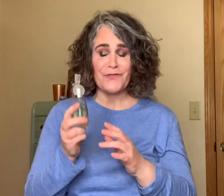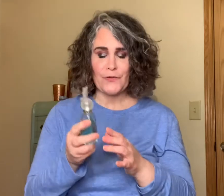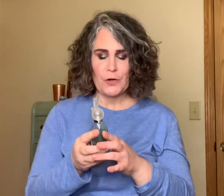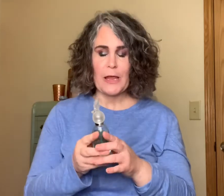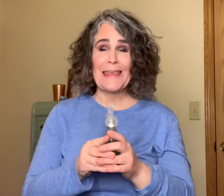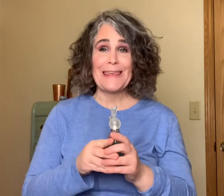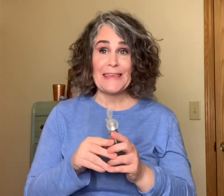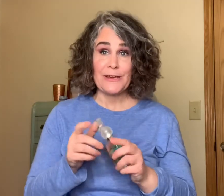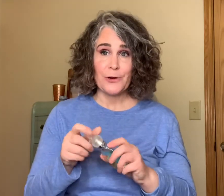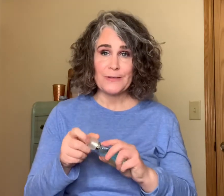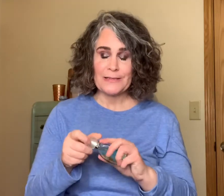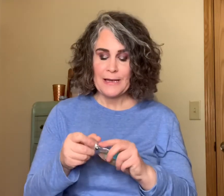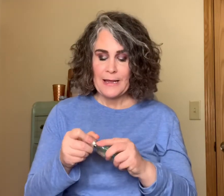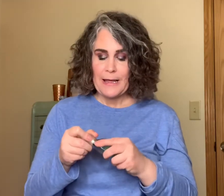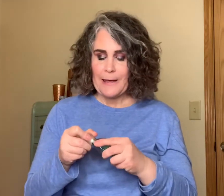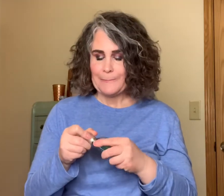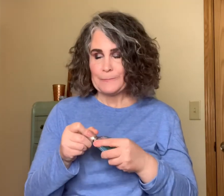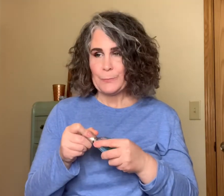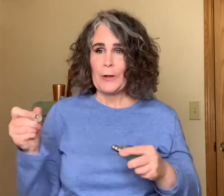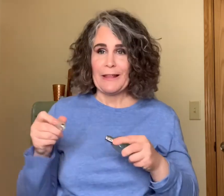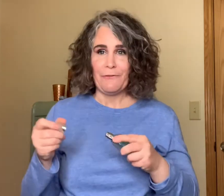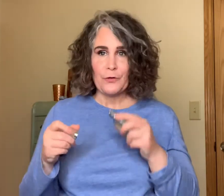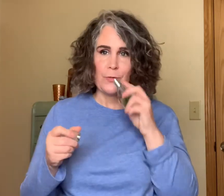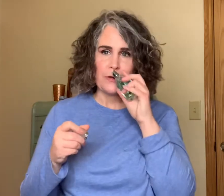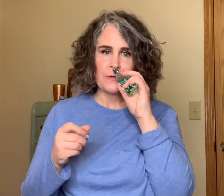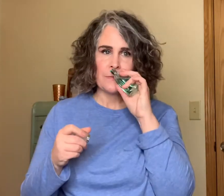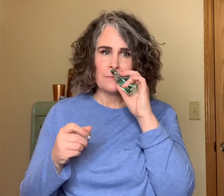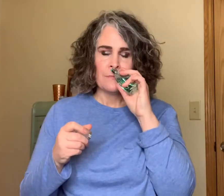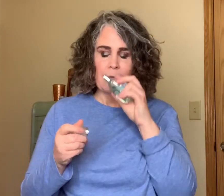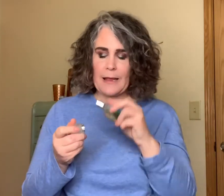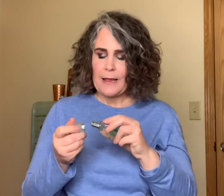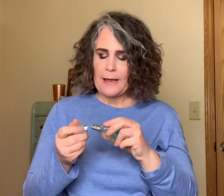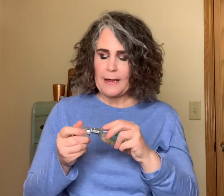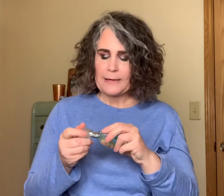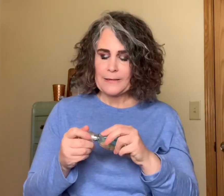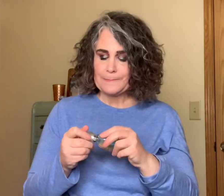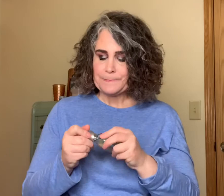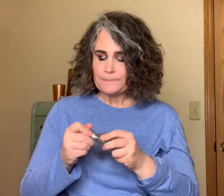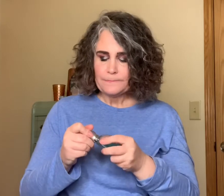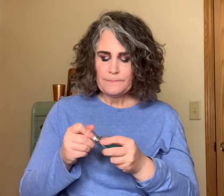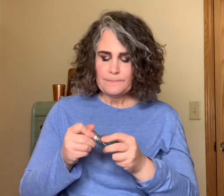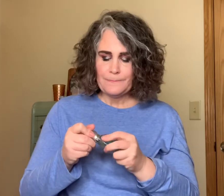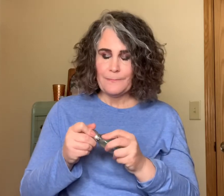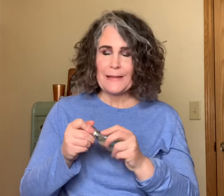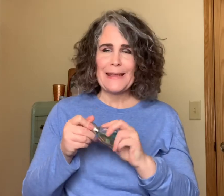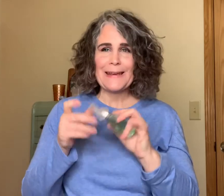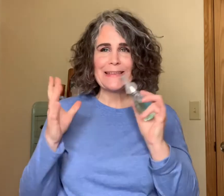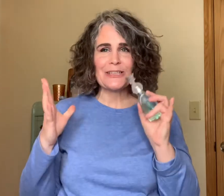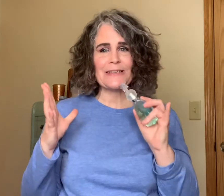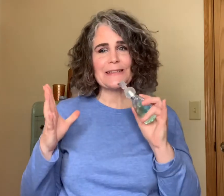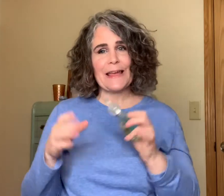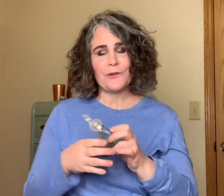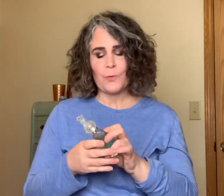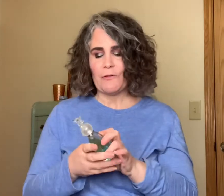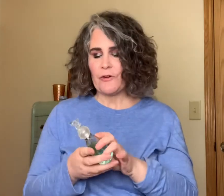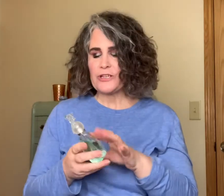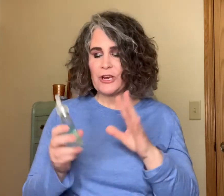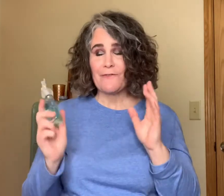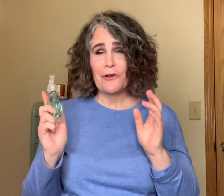for years well a few years and it is just light and refreshing very